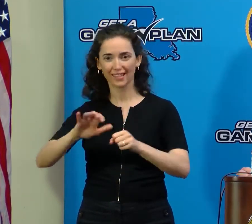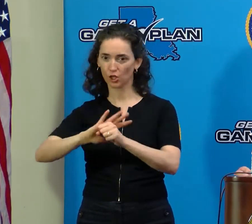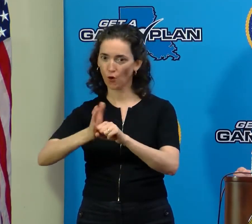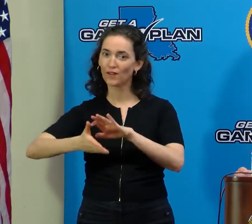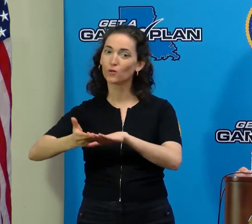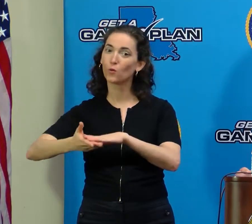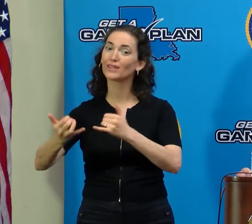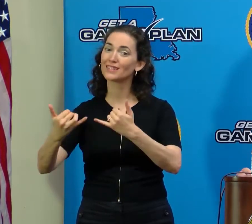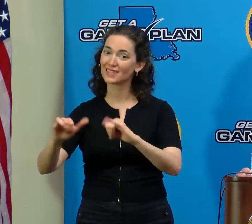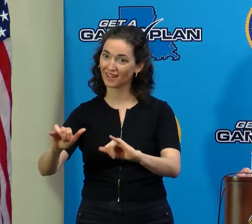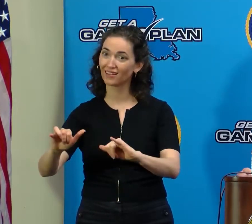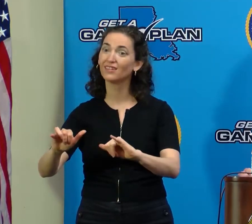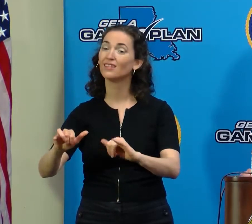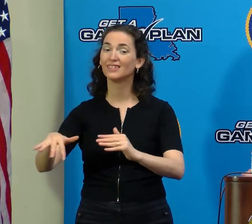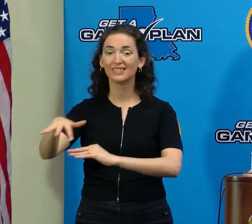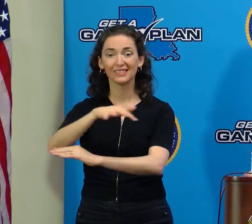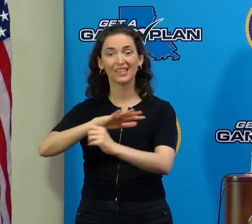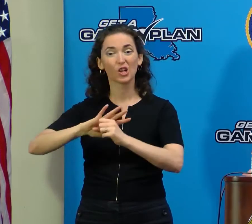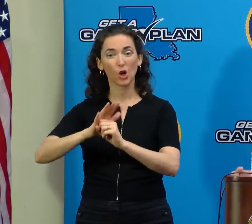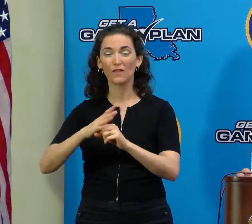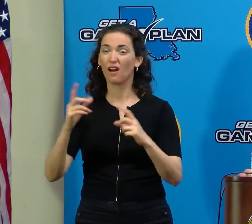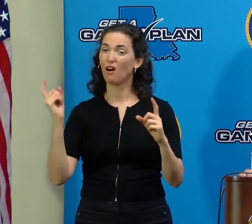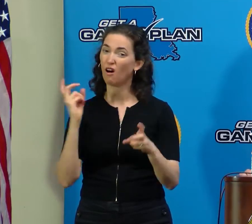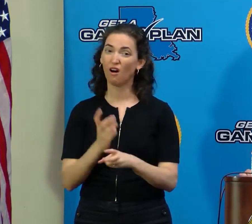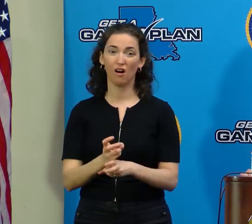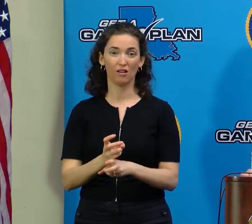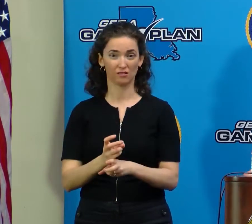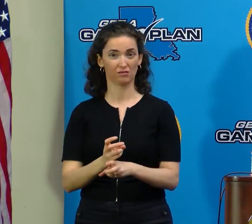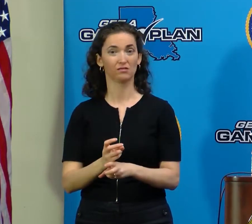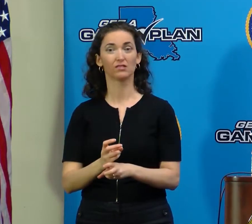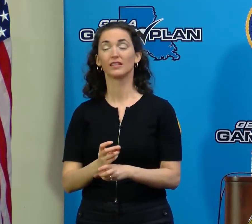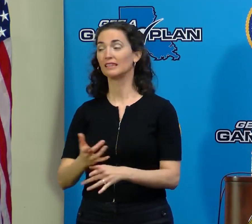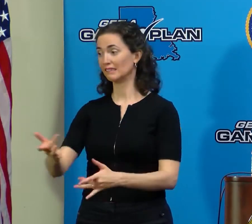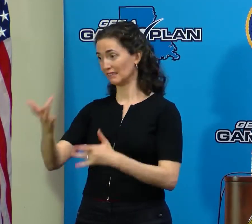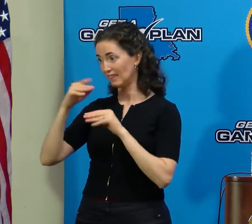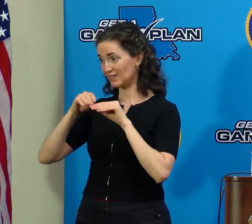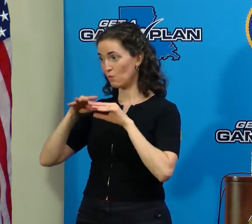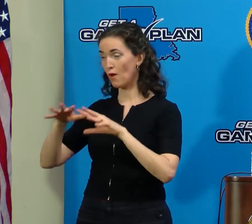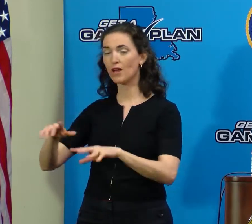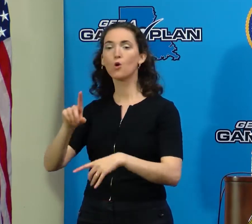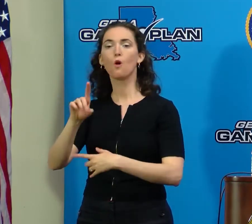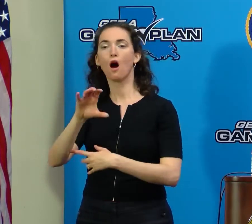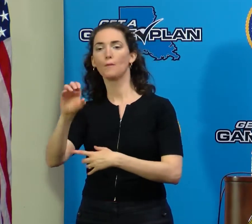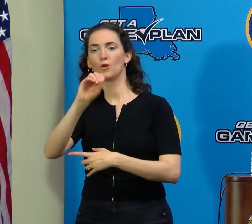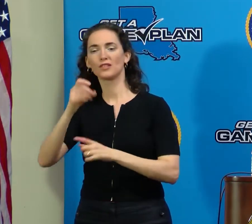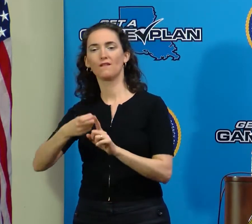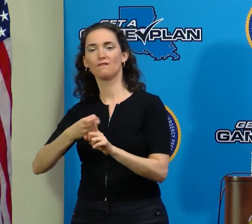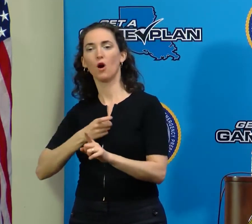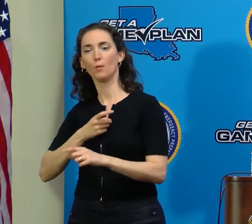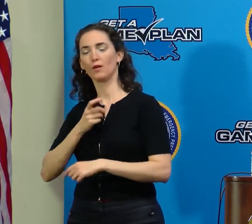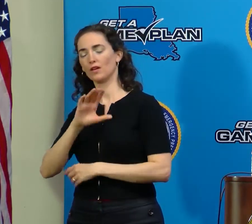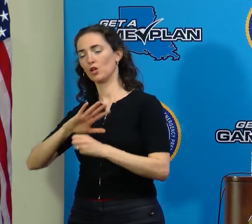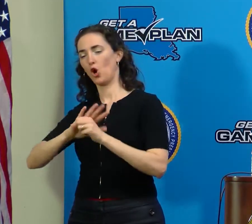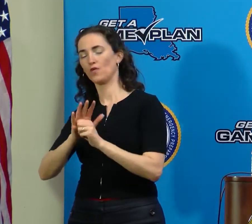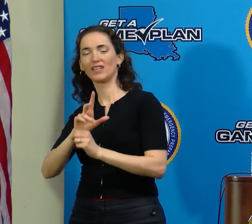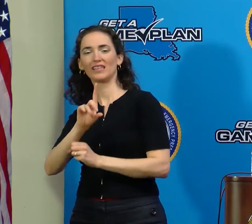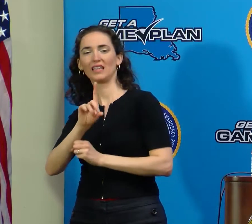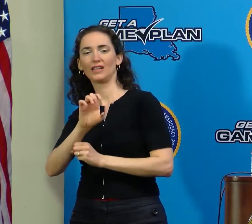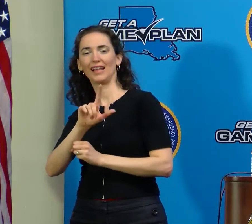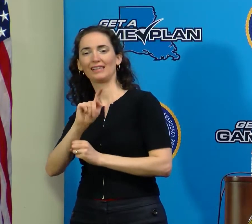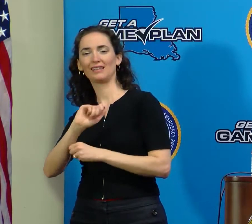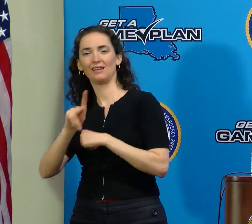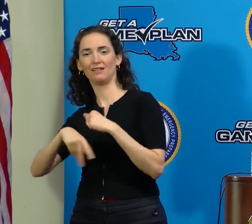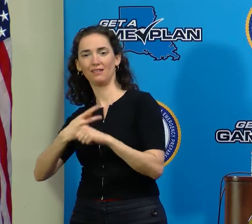difficult COVID environment where 100% of our cases today are attributable to the Delta variant, which is highly